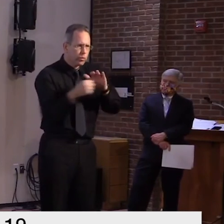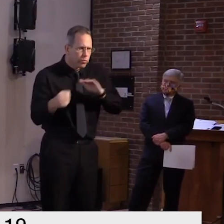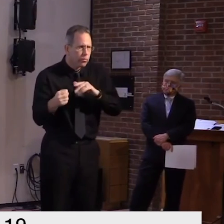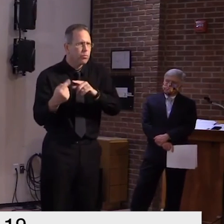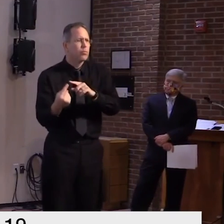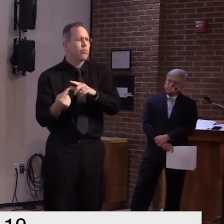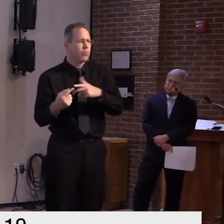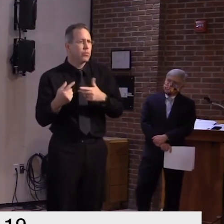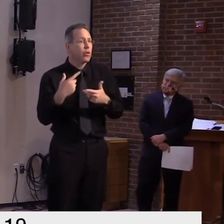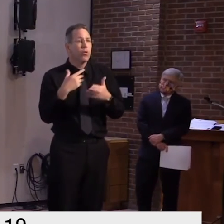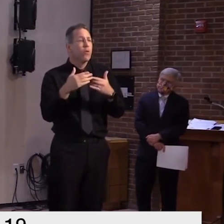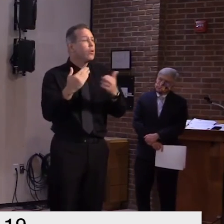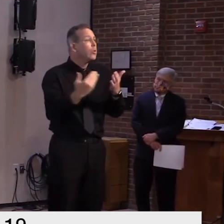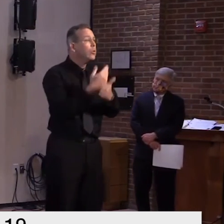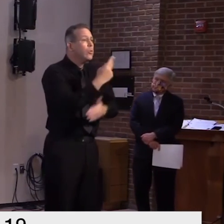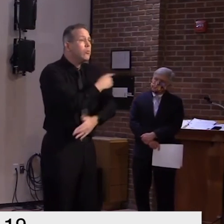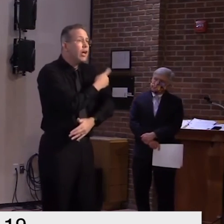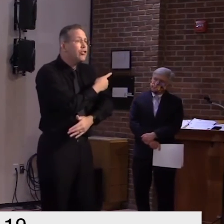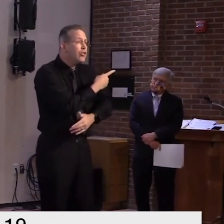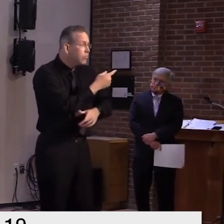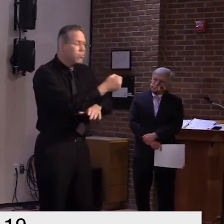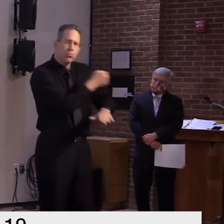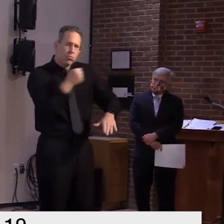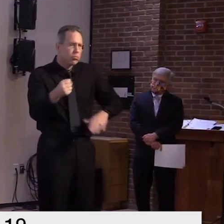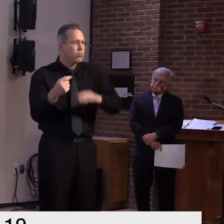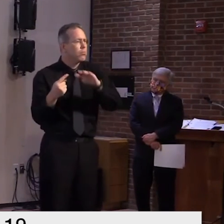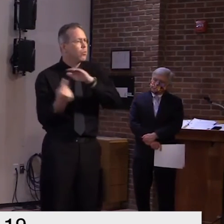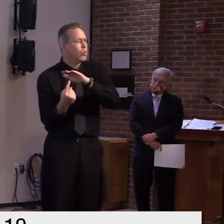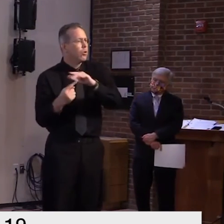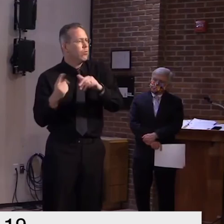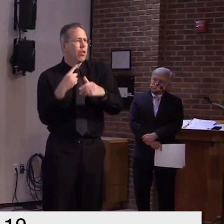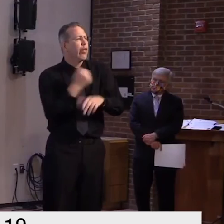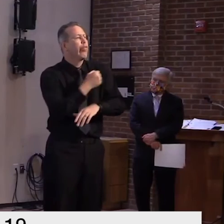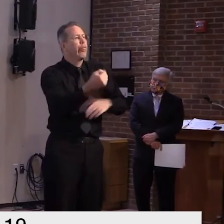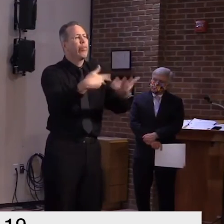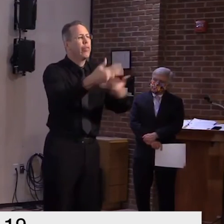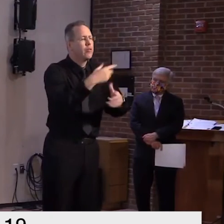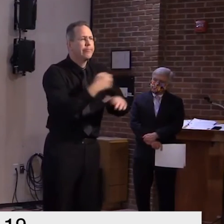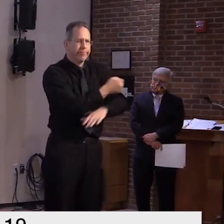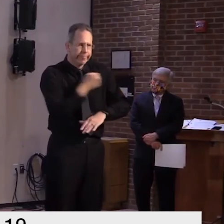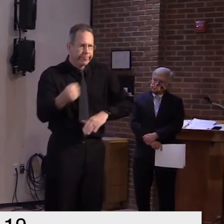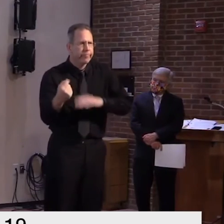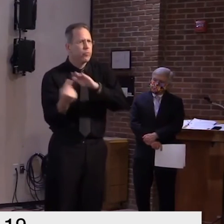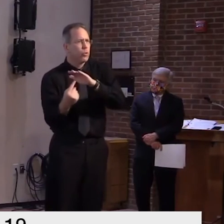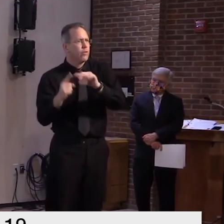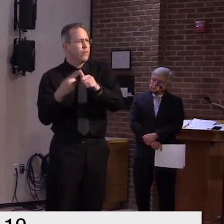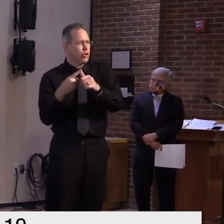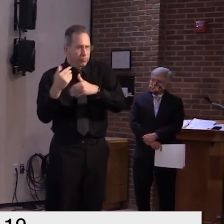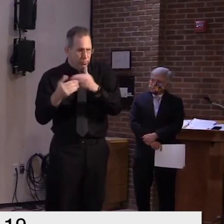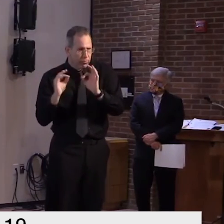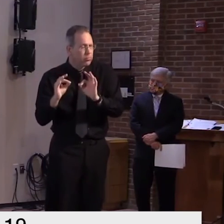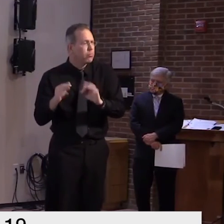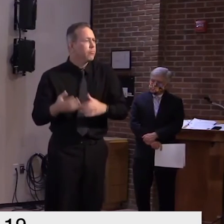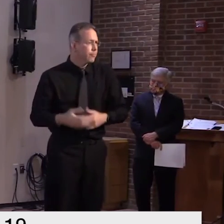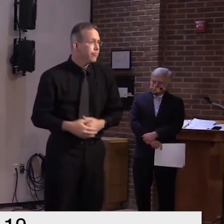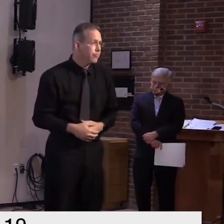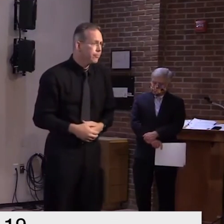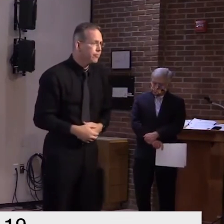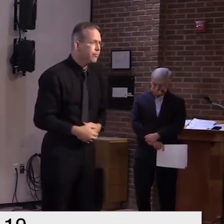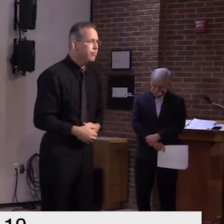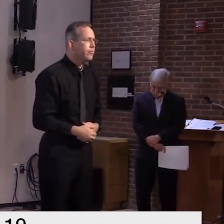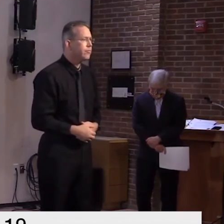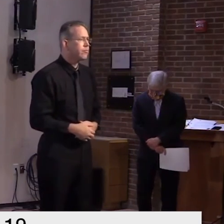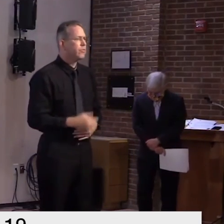on that so that's fairly new great thank you um and governor uh just a quick question